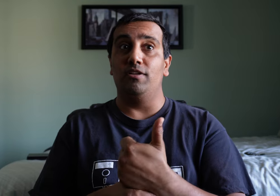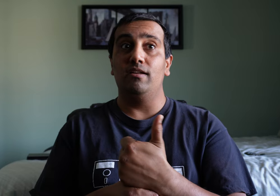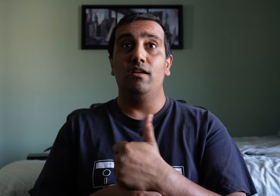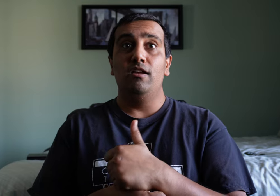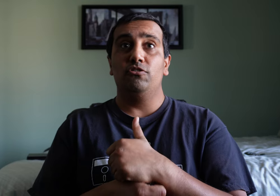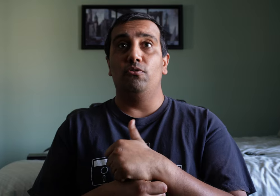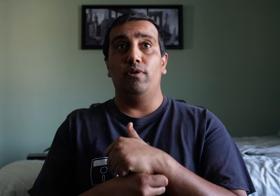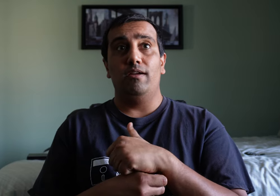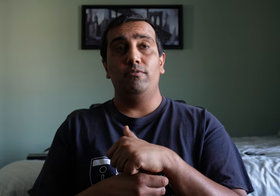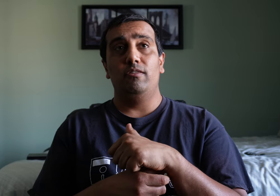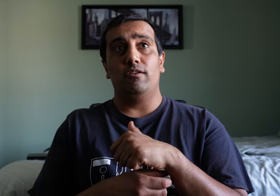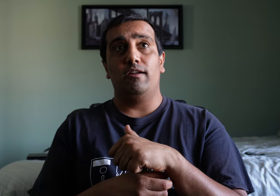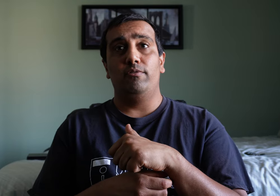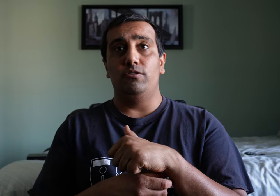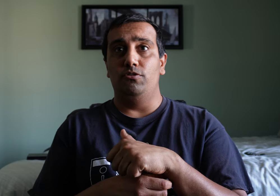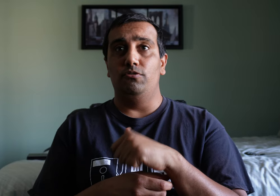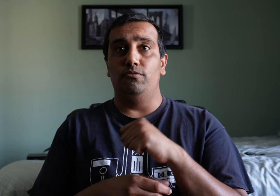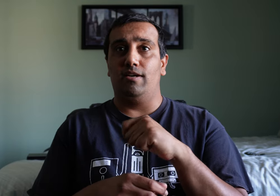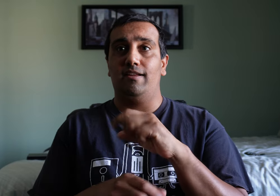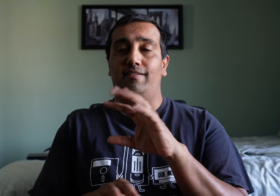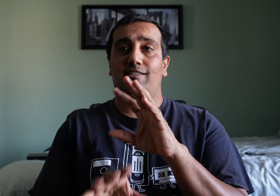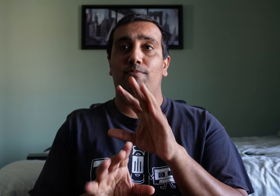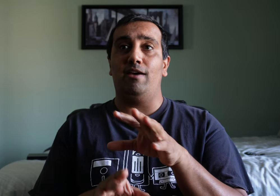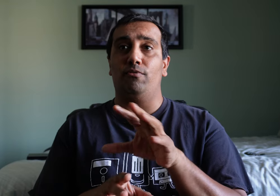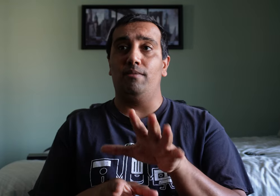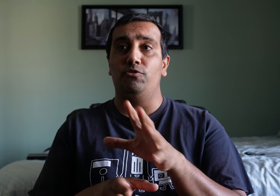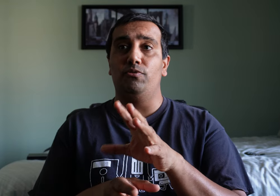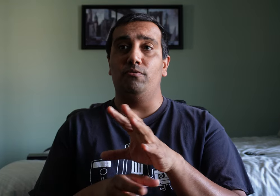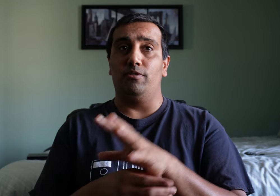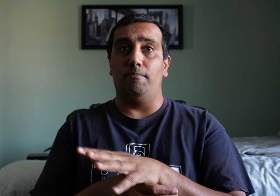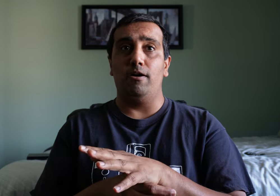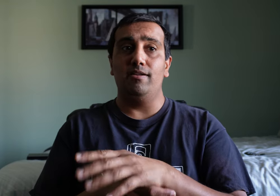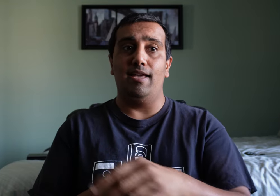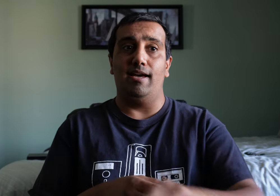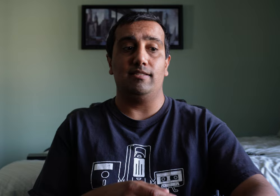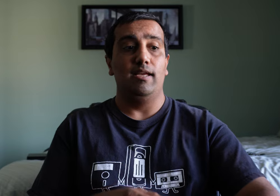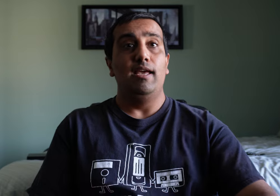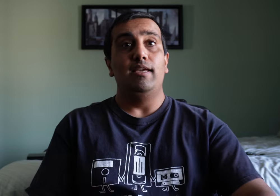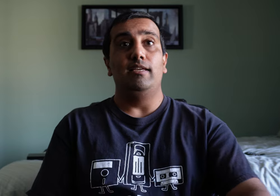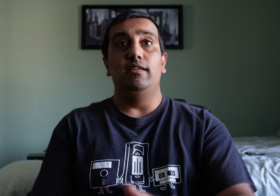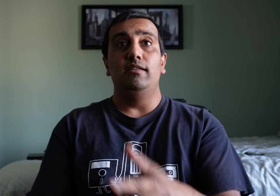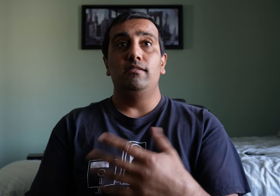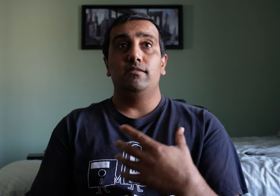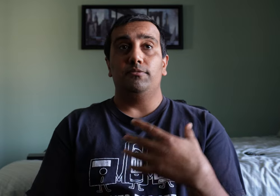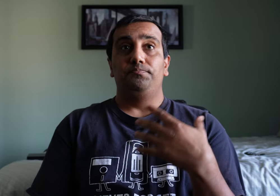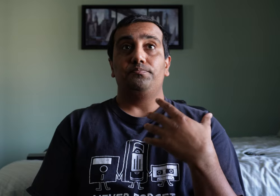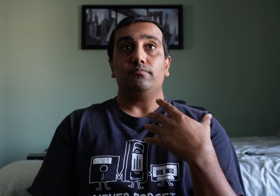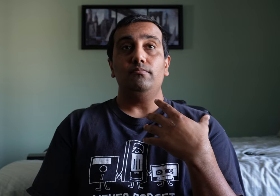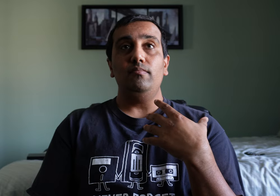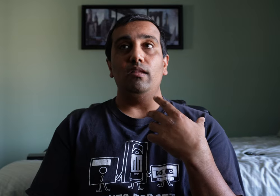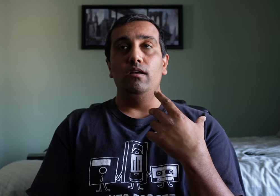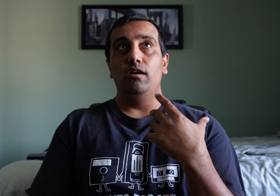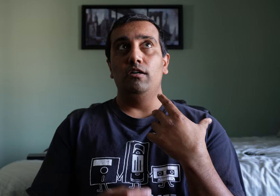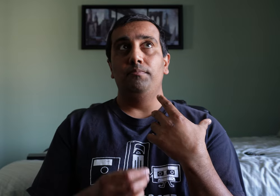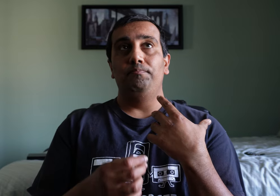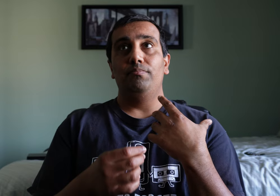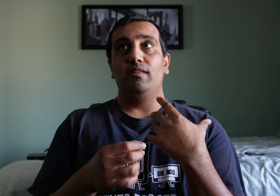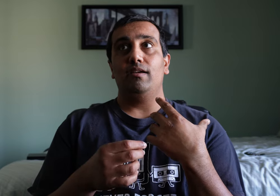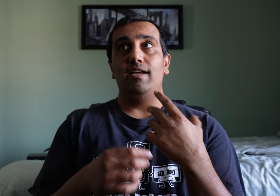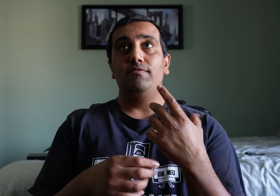So what I thought I would do to kind of expand what I'm doing with the podcast is, um, kind of